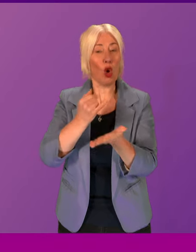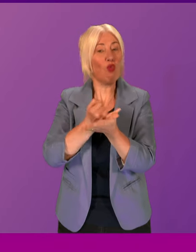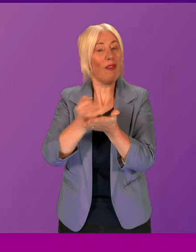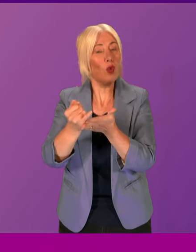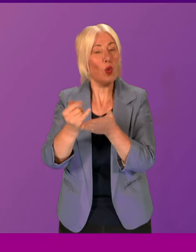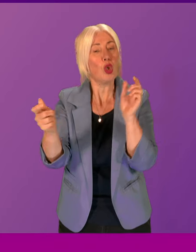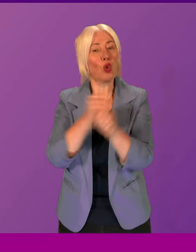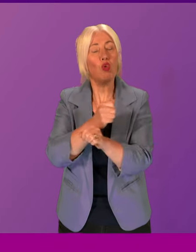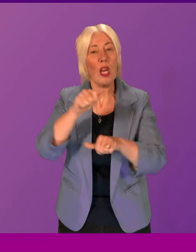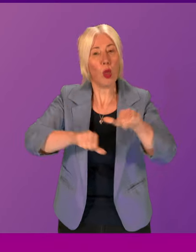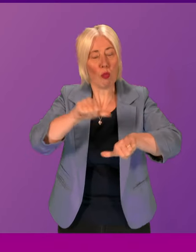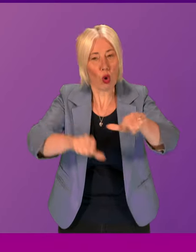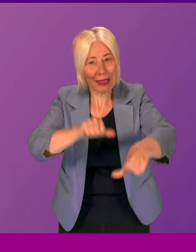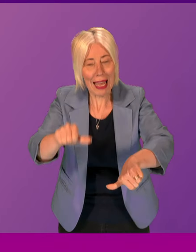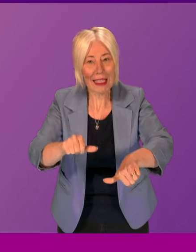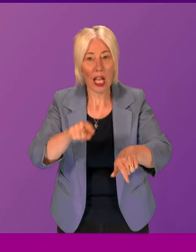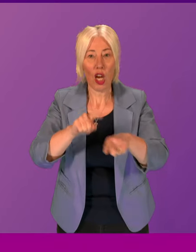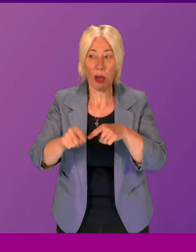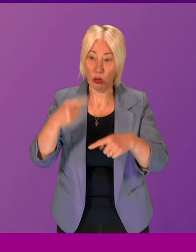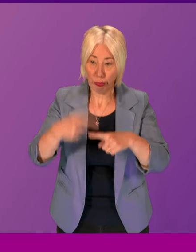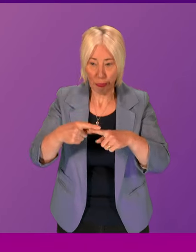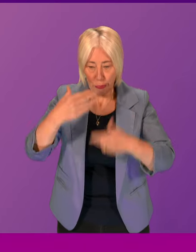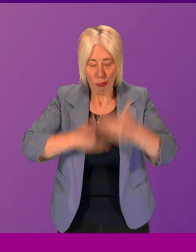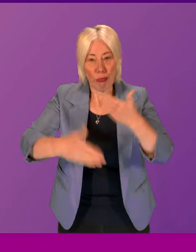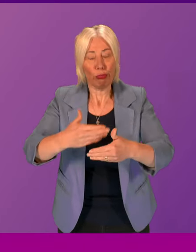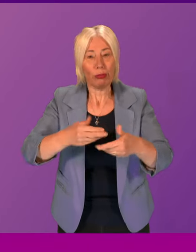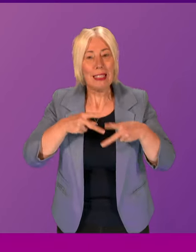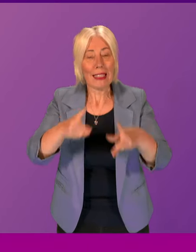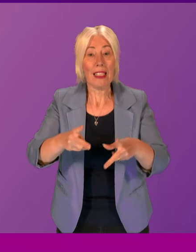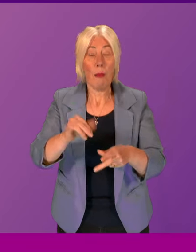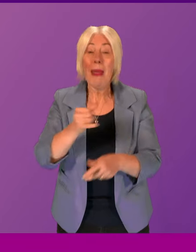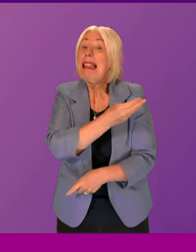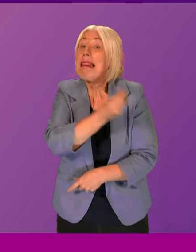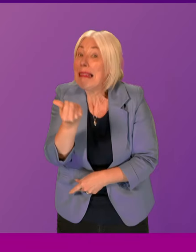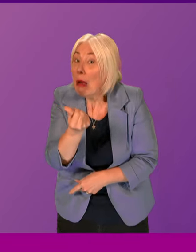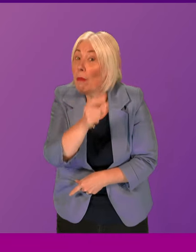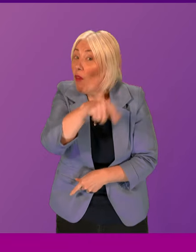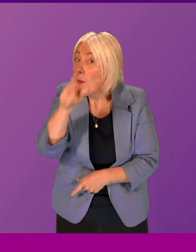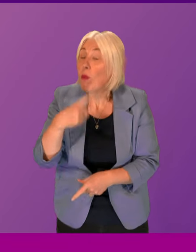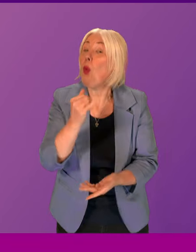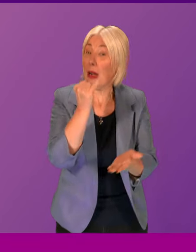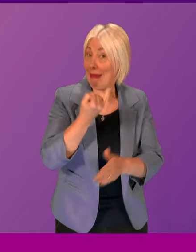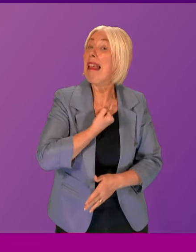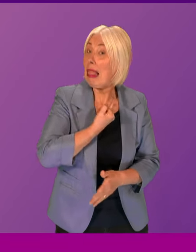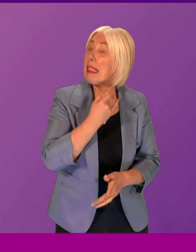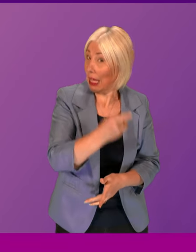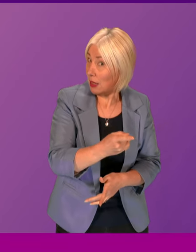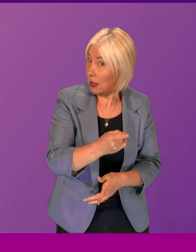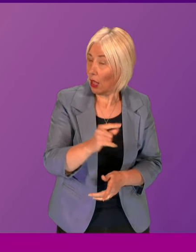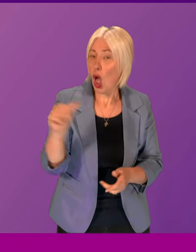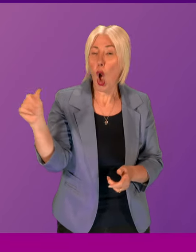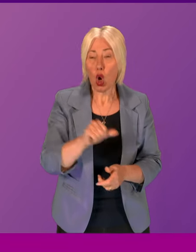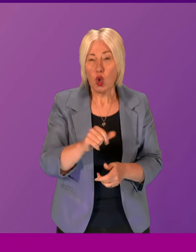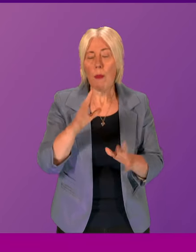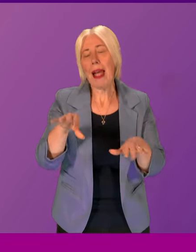change the process and accelerate the system, because there may be some guilty people. Surely it's better to accept the tiny